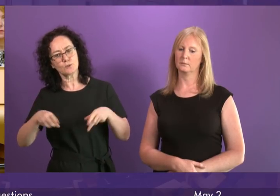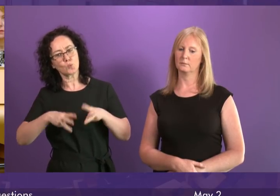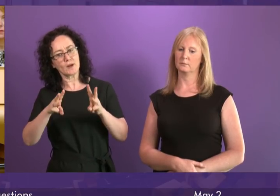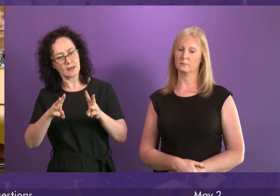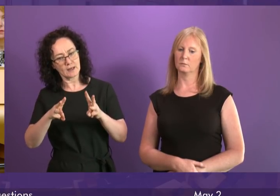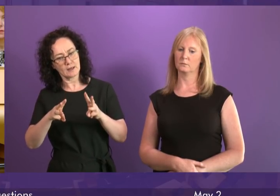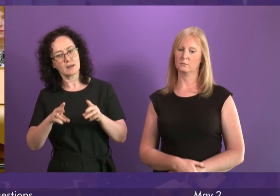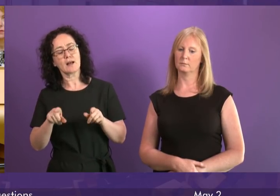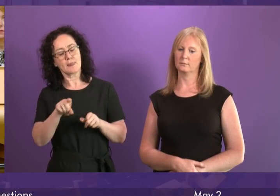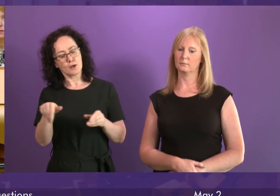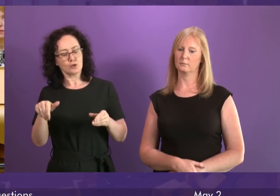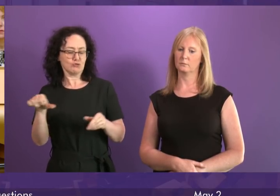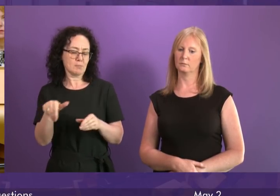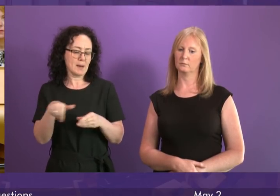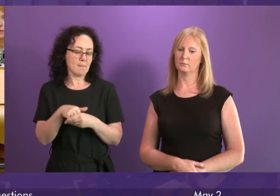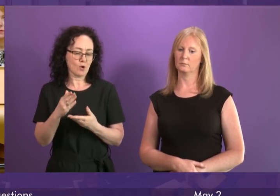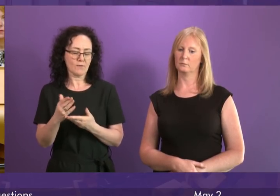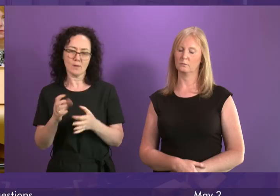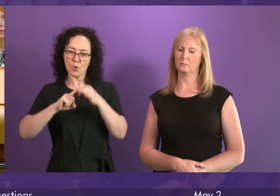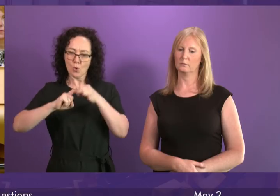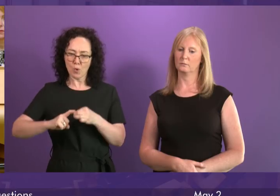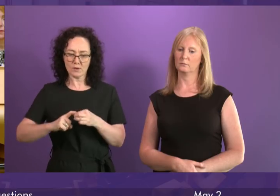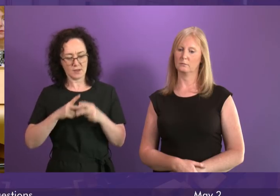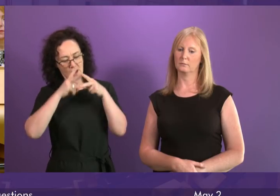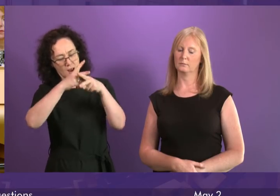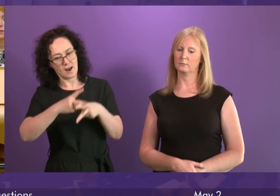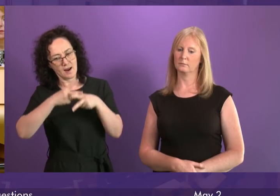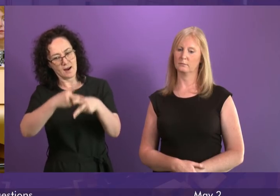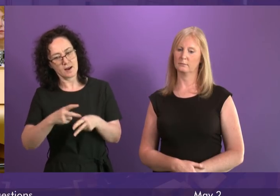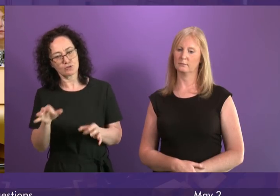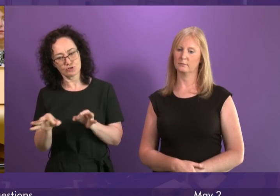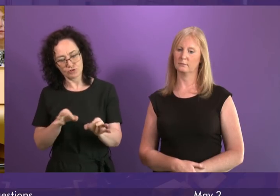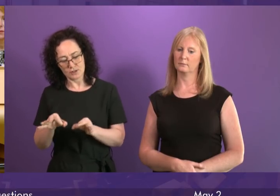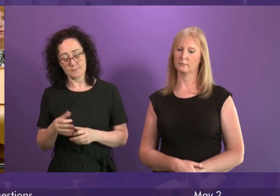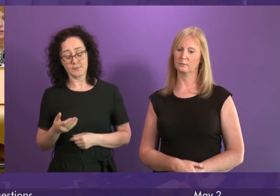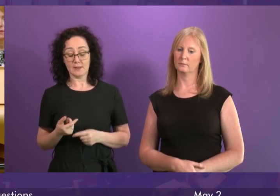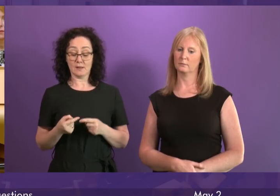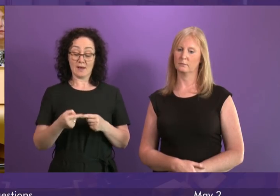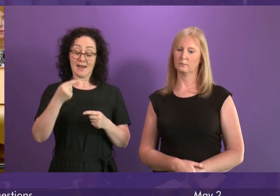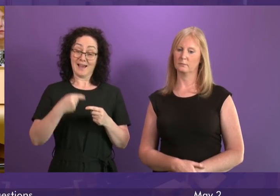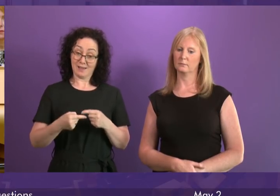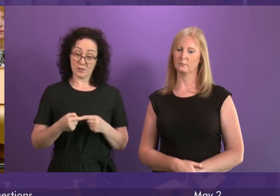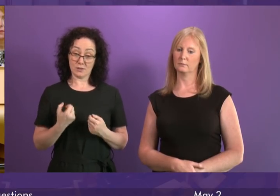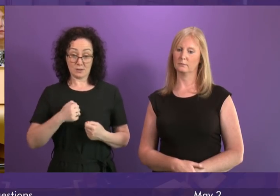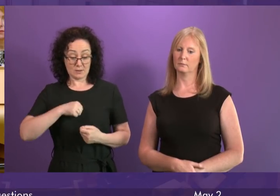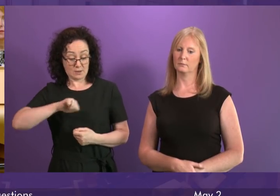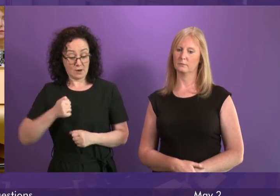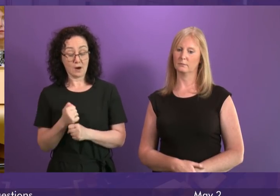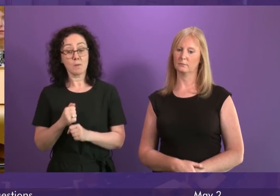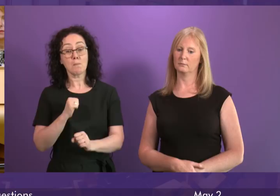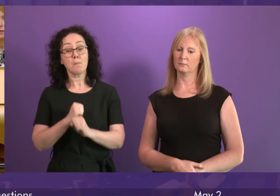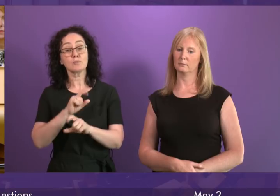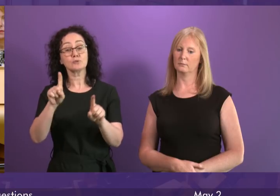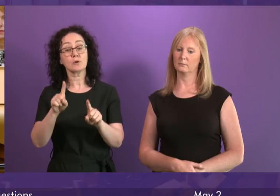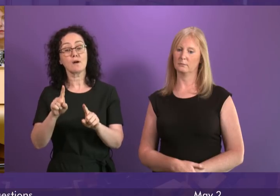quality primary care prescribing strategy we published our first chronic pain strategy last year and one of its aims is to tackle the issue